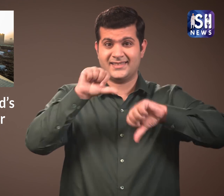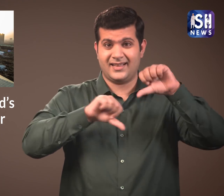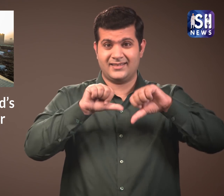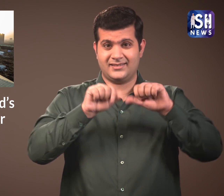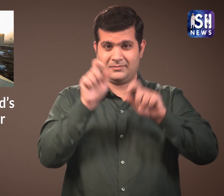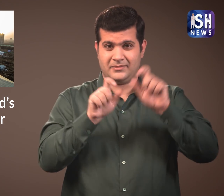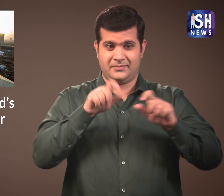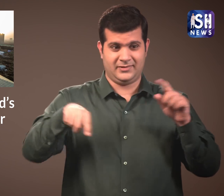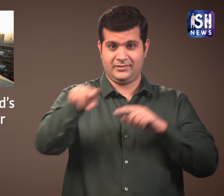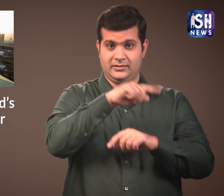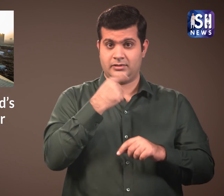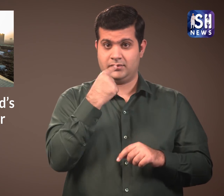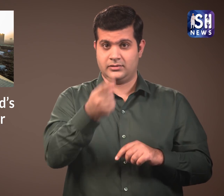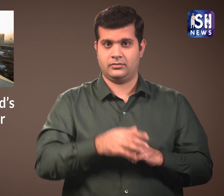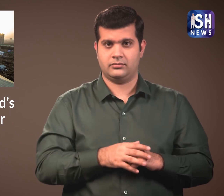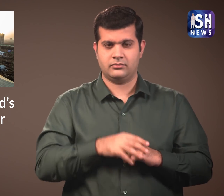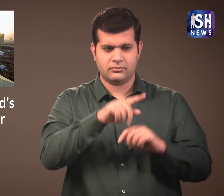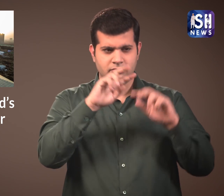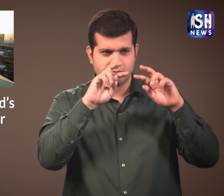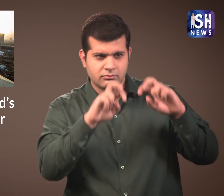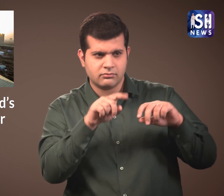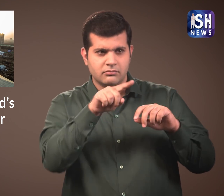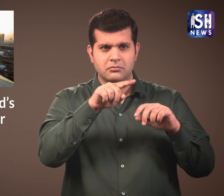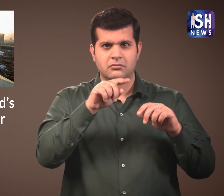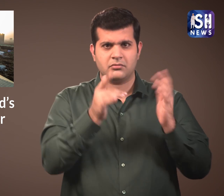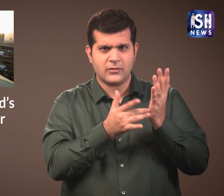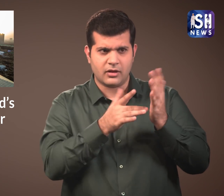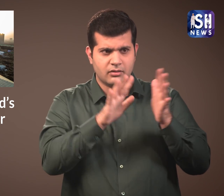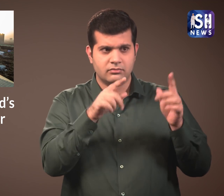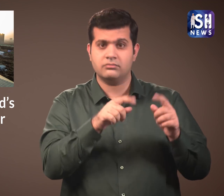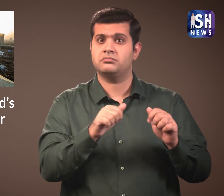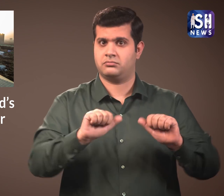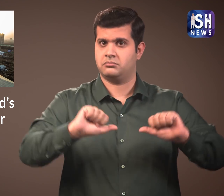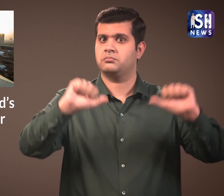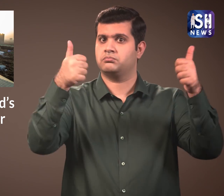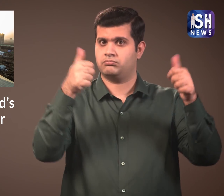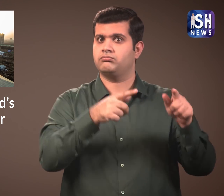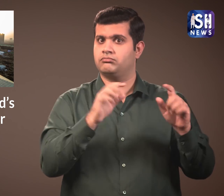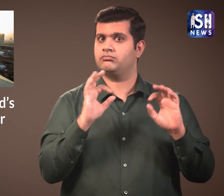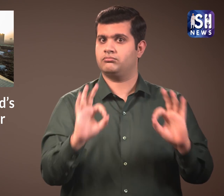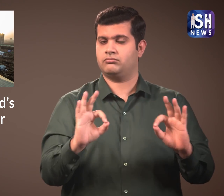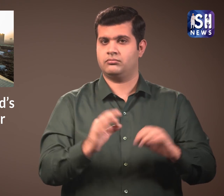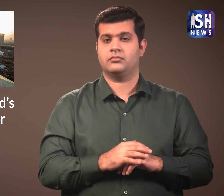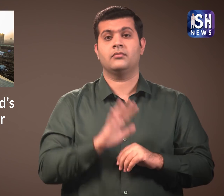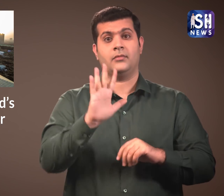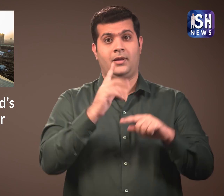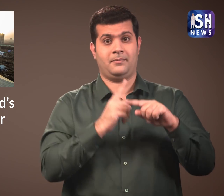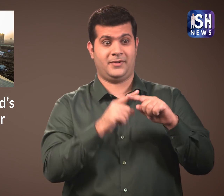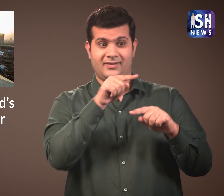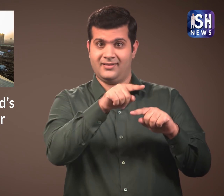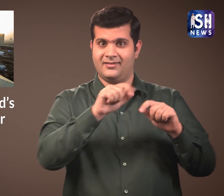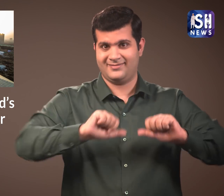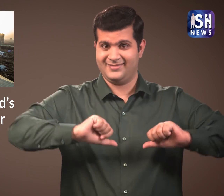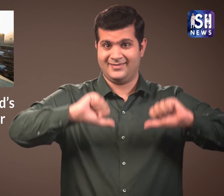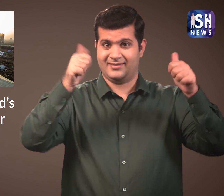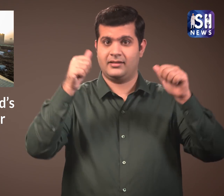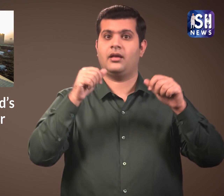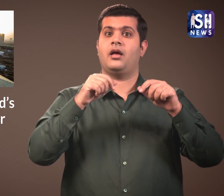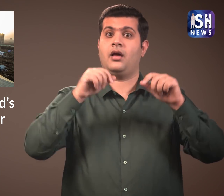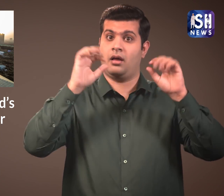Scientists say that the air purifier is working very well. The air purifier is still